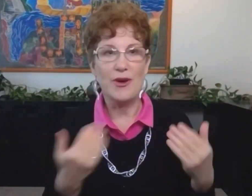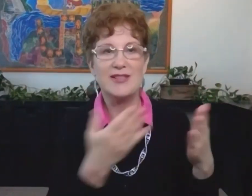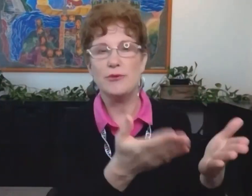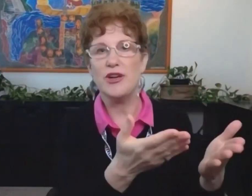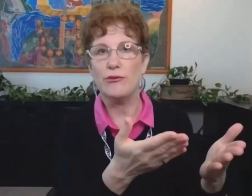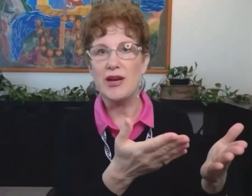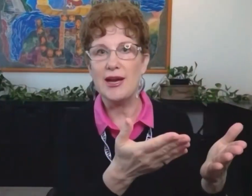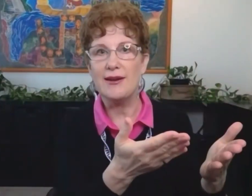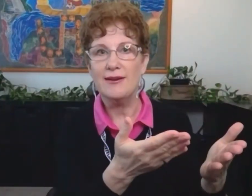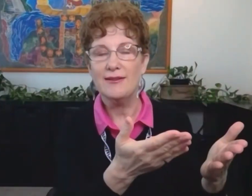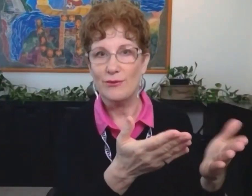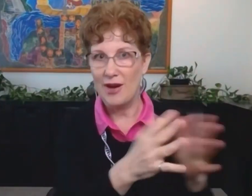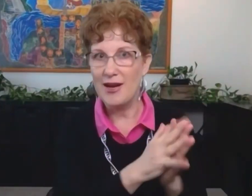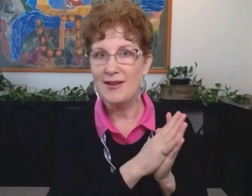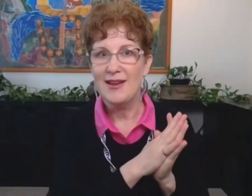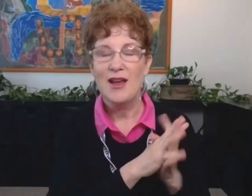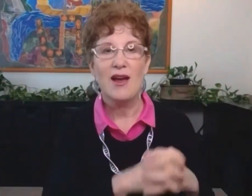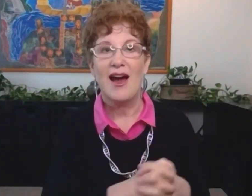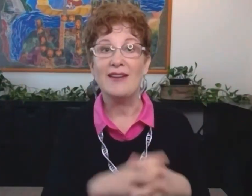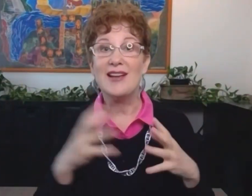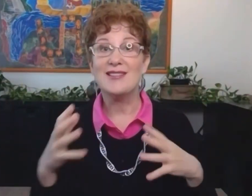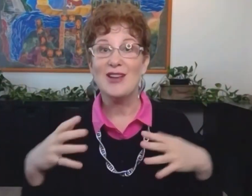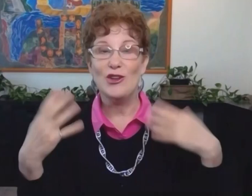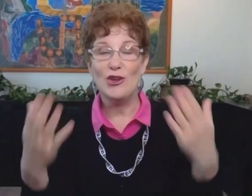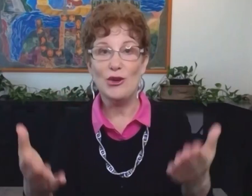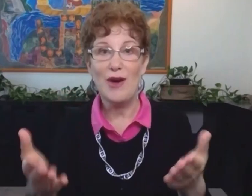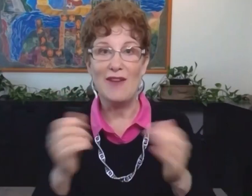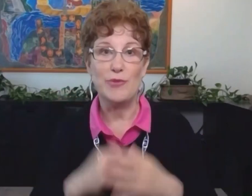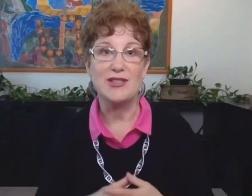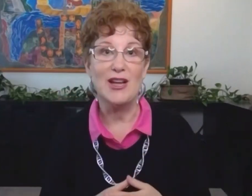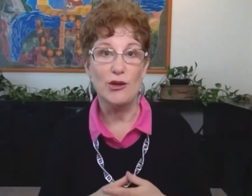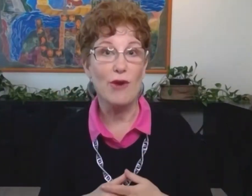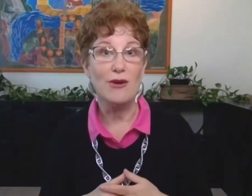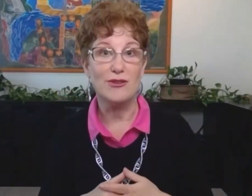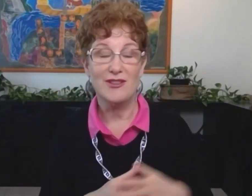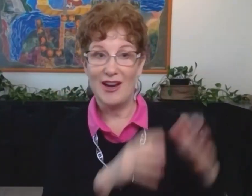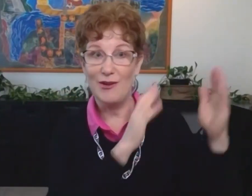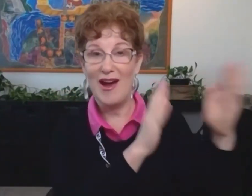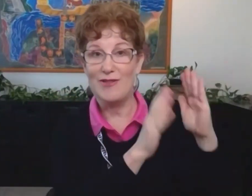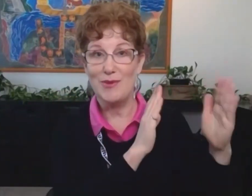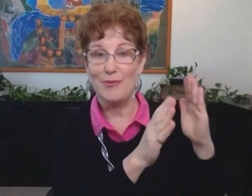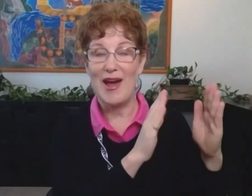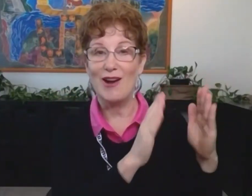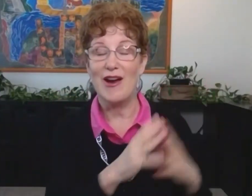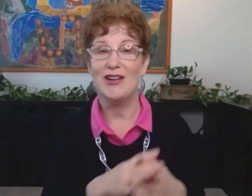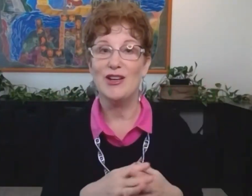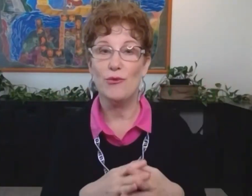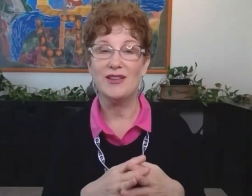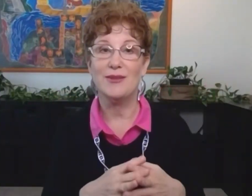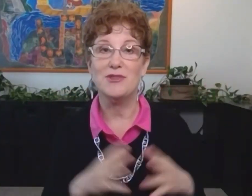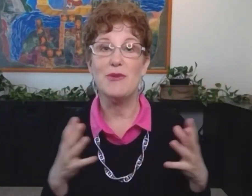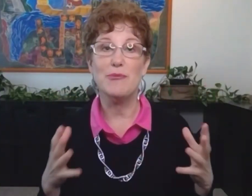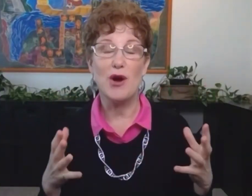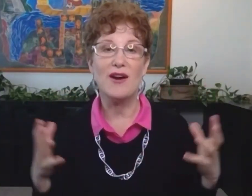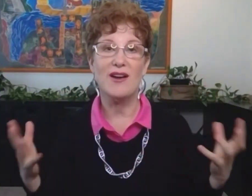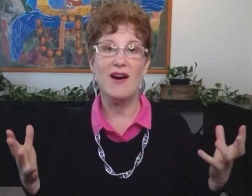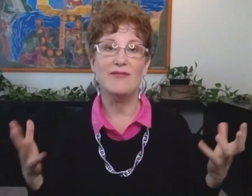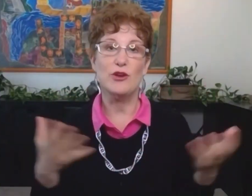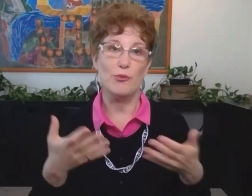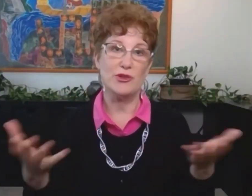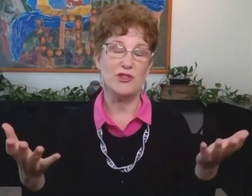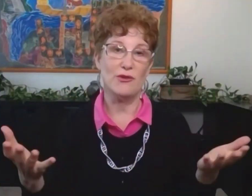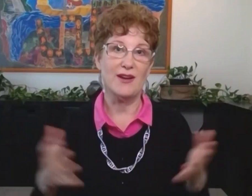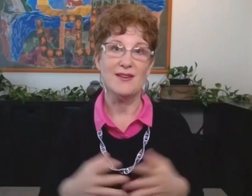I'm curious. I want to see what you're reading, right? Unless you have books that you wrote and you have them in the background and you want them to be